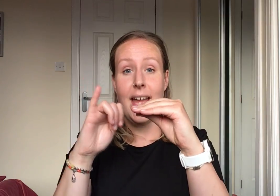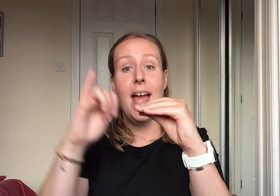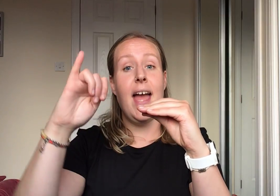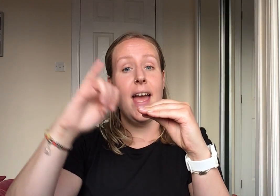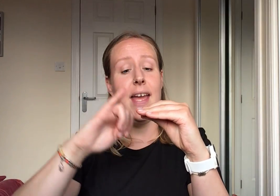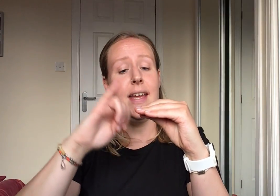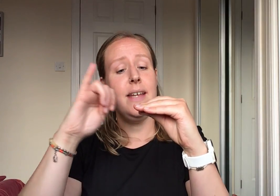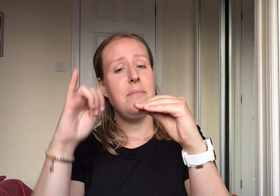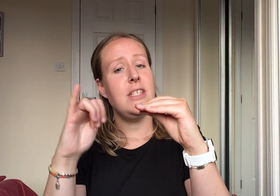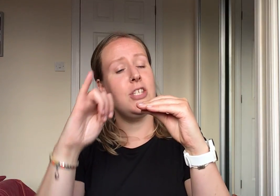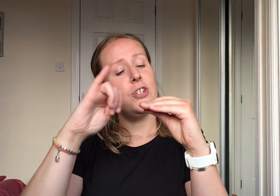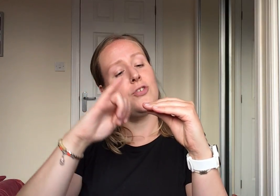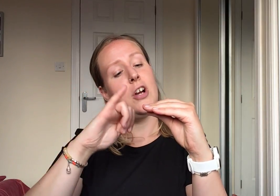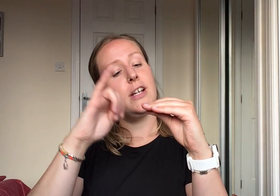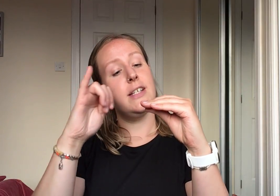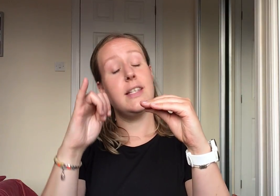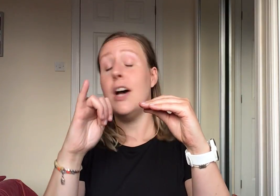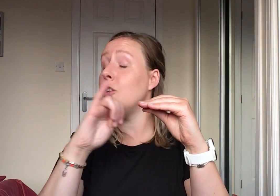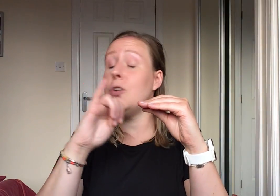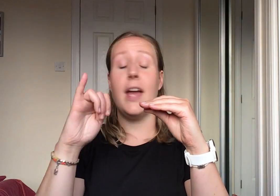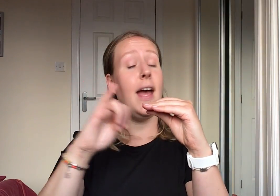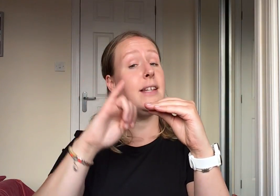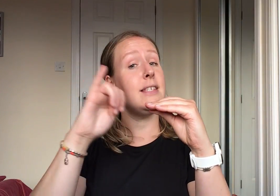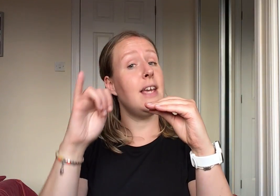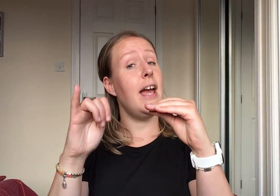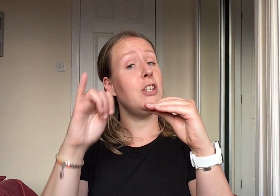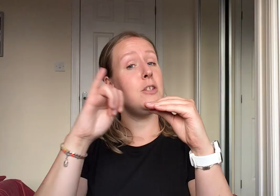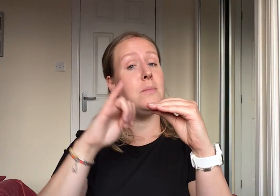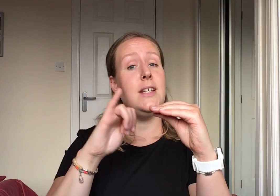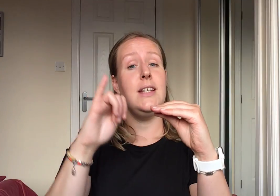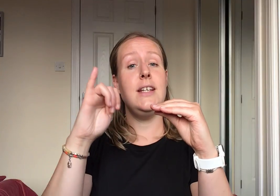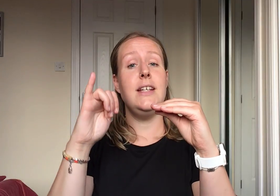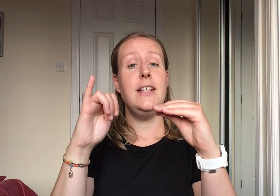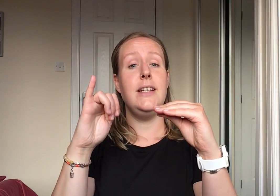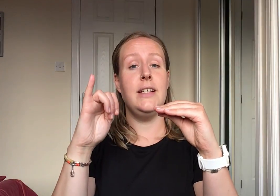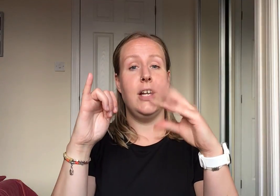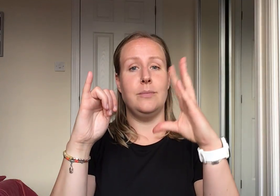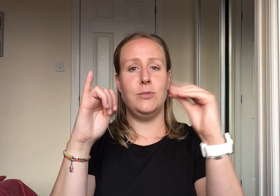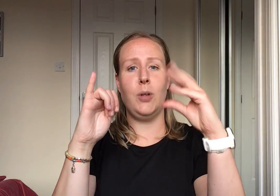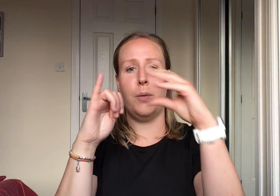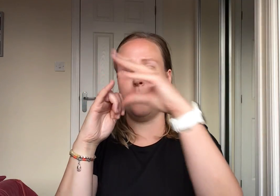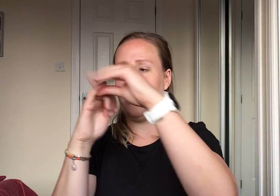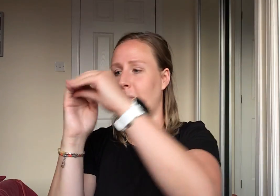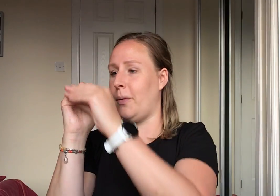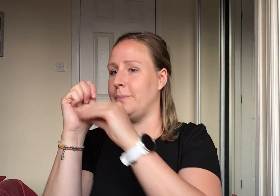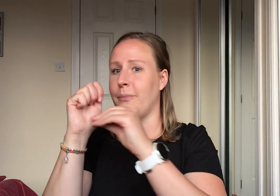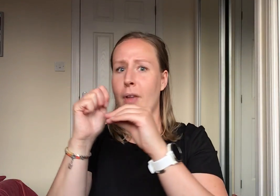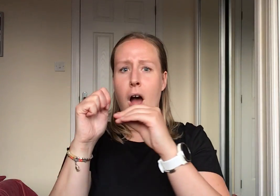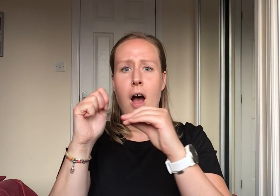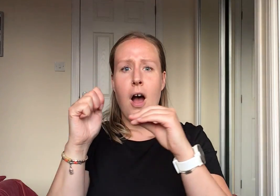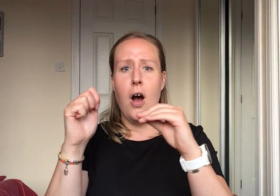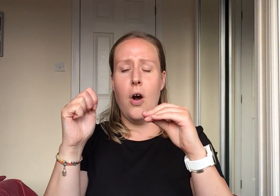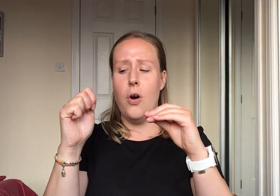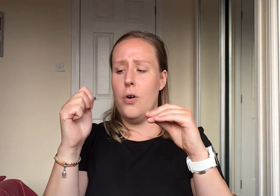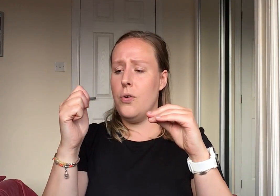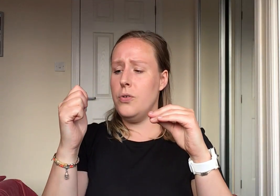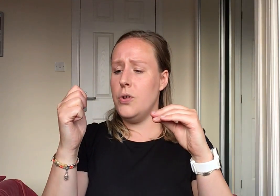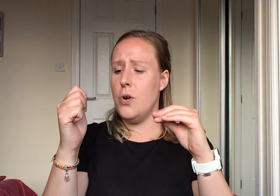Hey Mr. Crocodile you can't catch me catch Oh no!